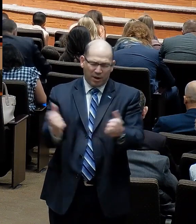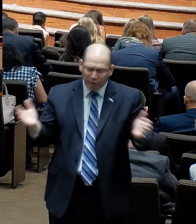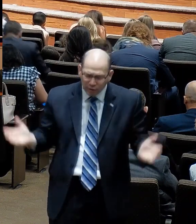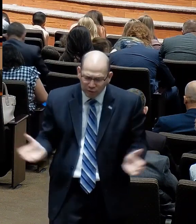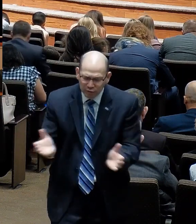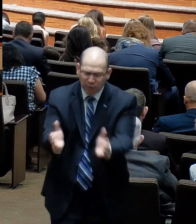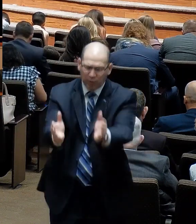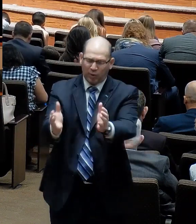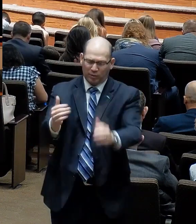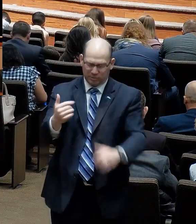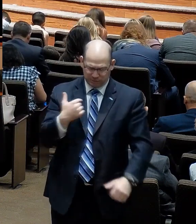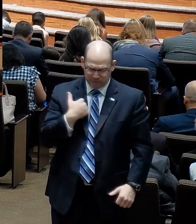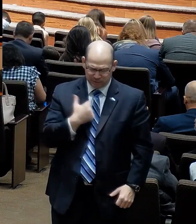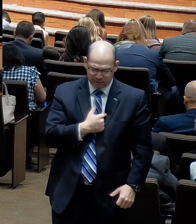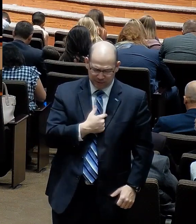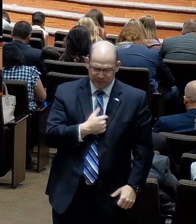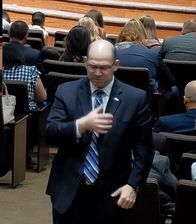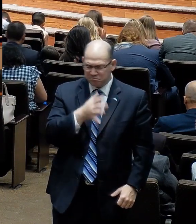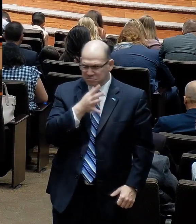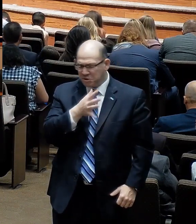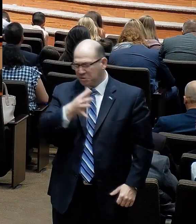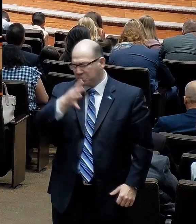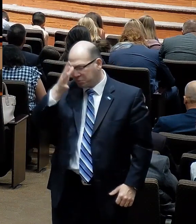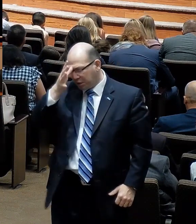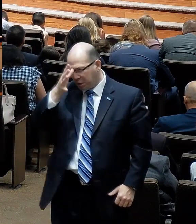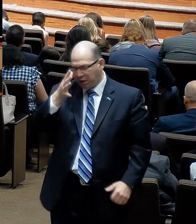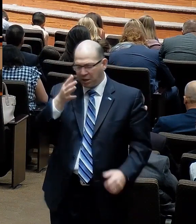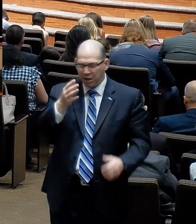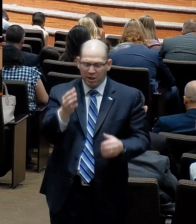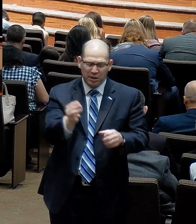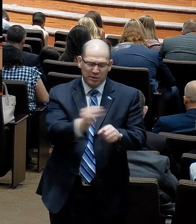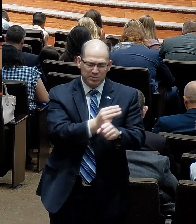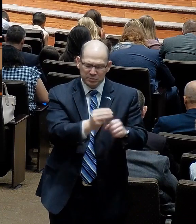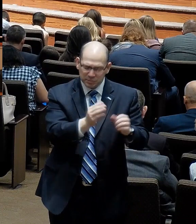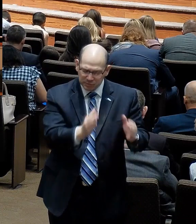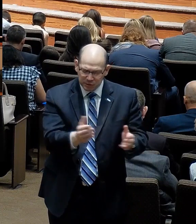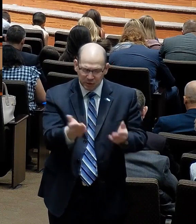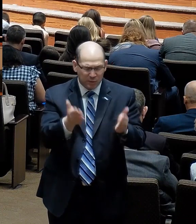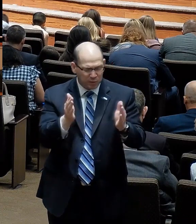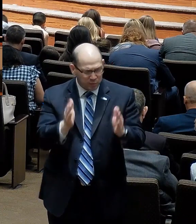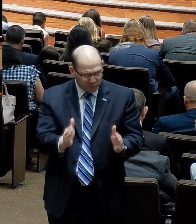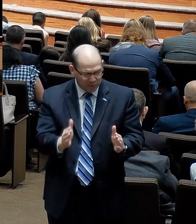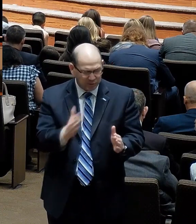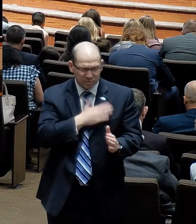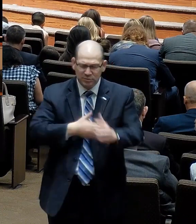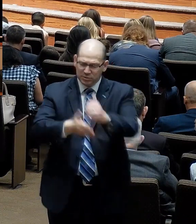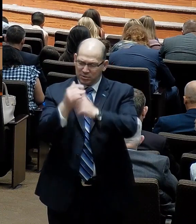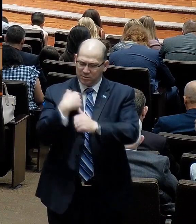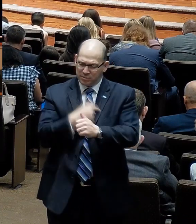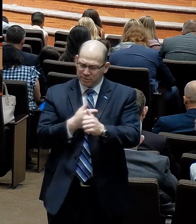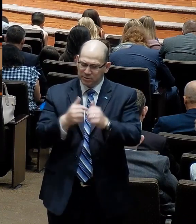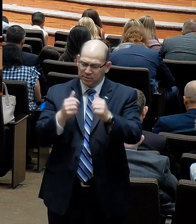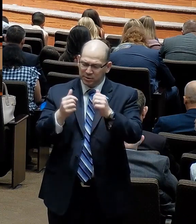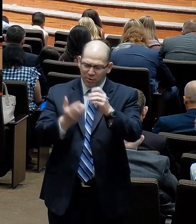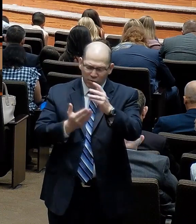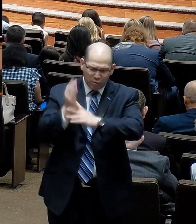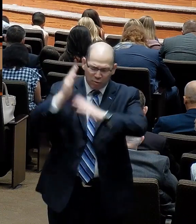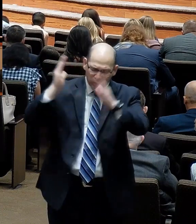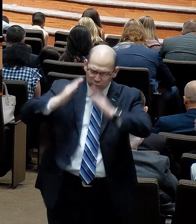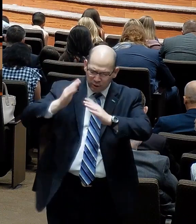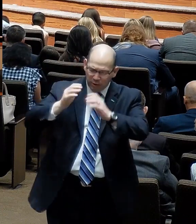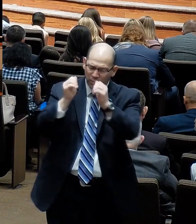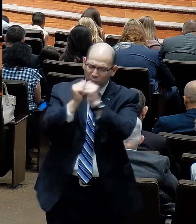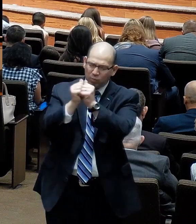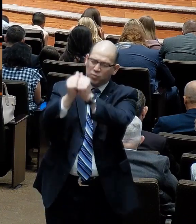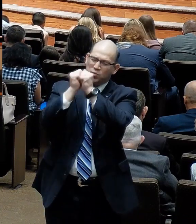members, moms, dads, husbands, wives, children, teenagers, help us, dear Lord, to walk through trials running to you, not from you. I